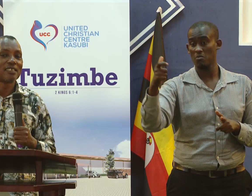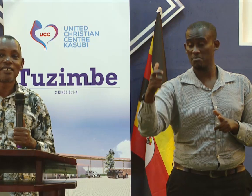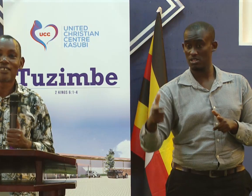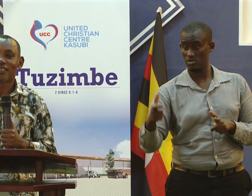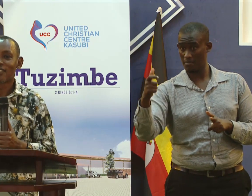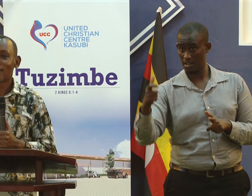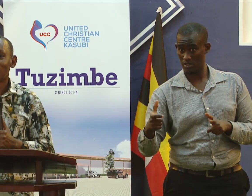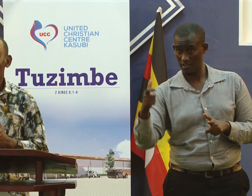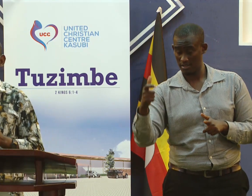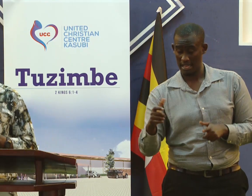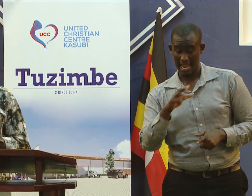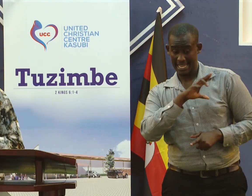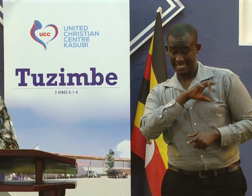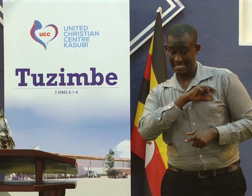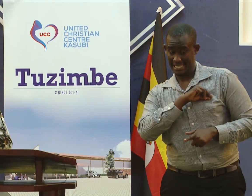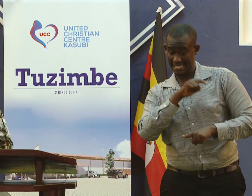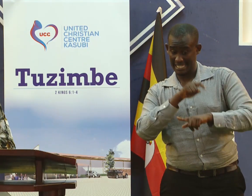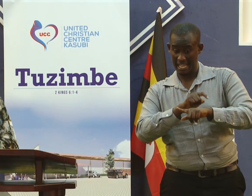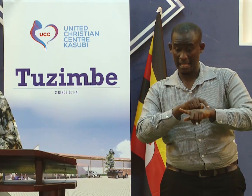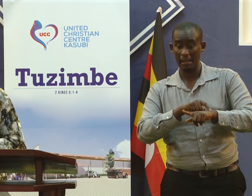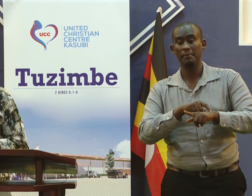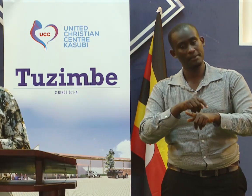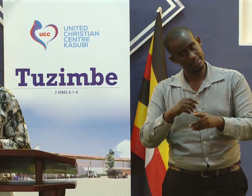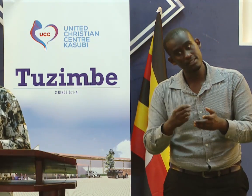And someone can take this as an opportunity.